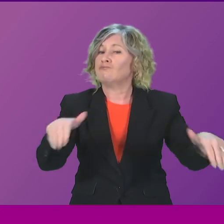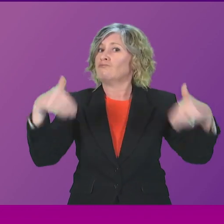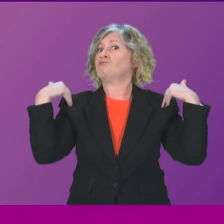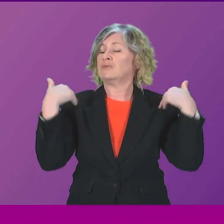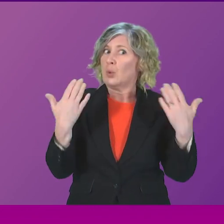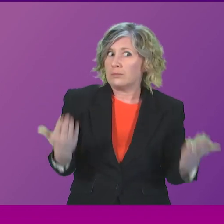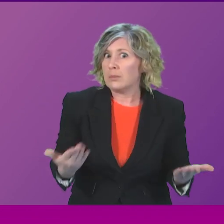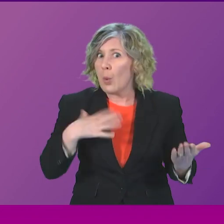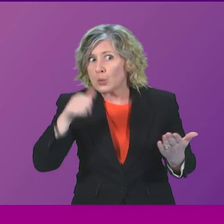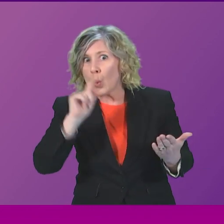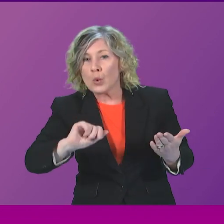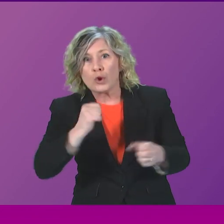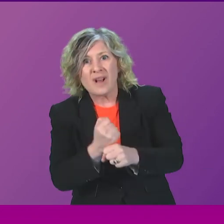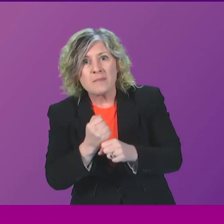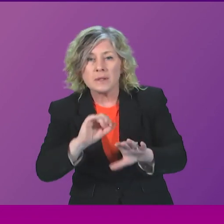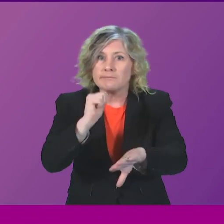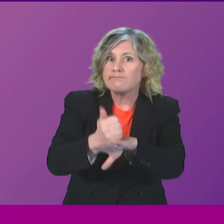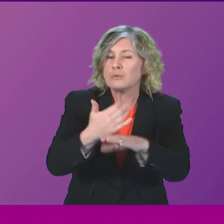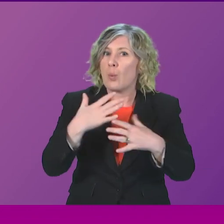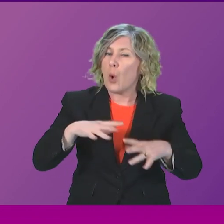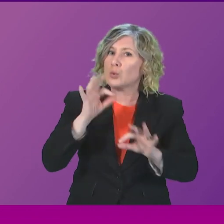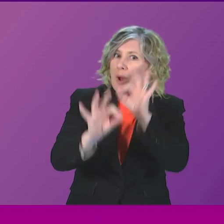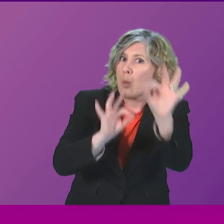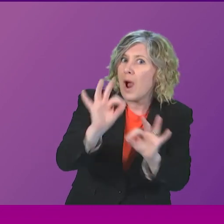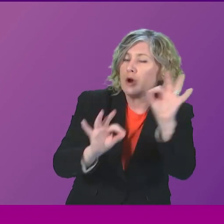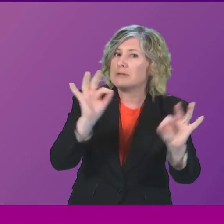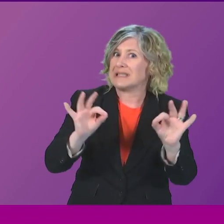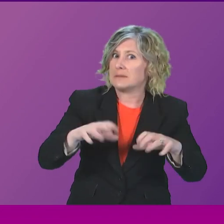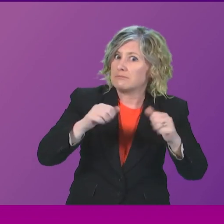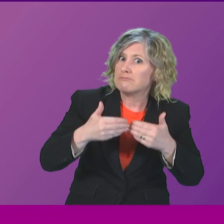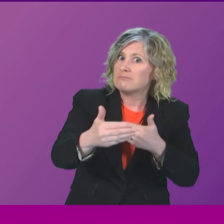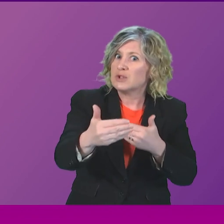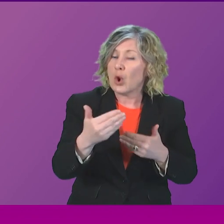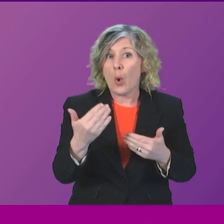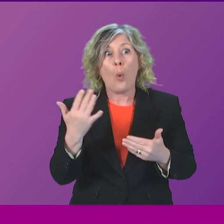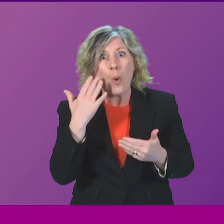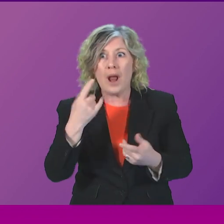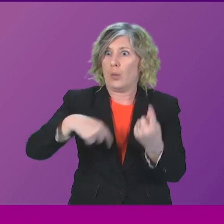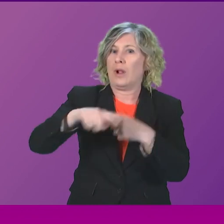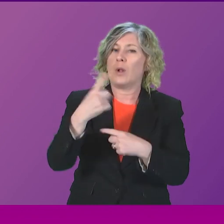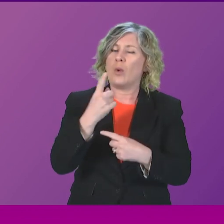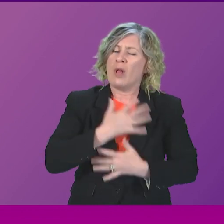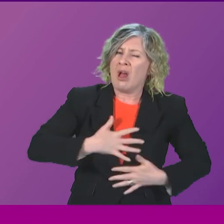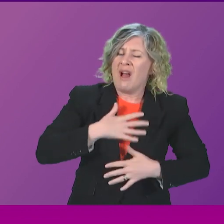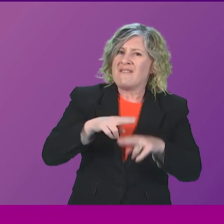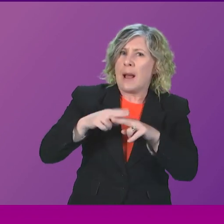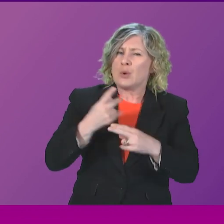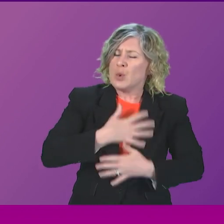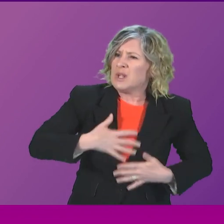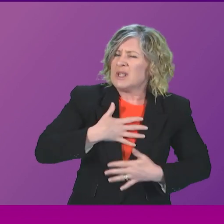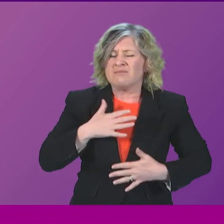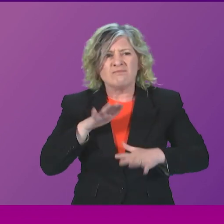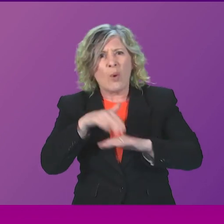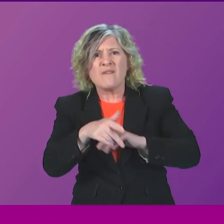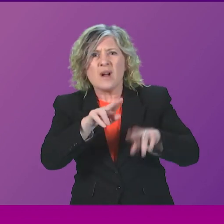and officials, let alone when it will conclude. So, First Minister, will grieving families get the answers they deserve by the end of this